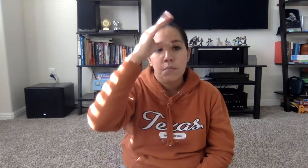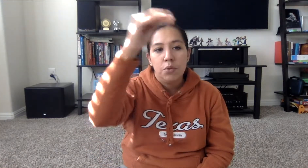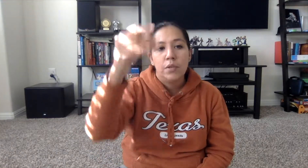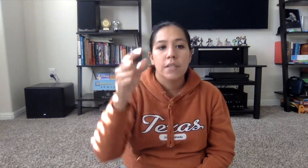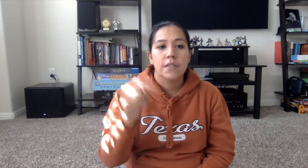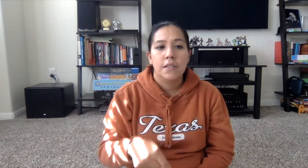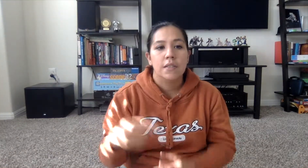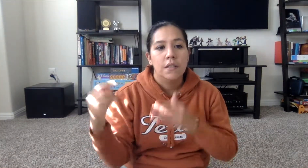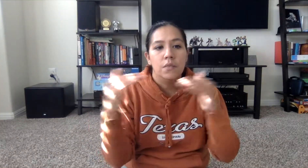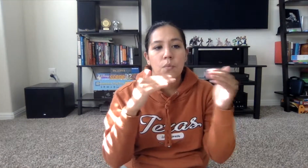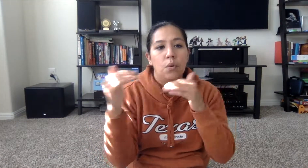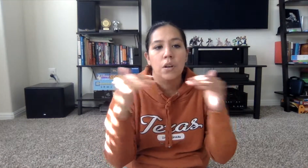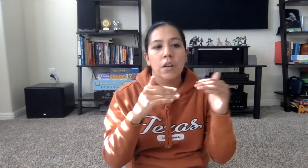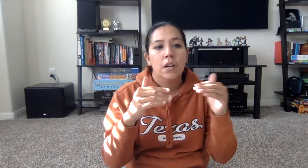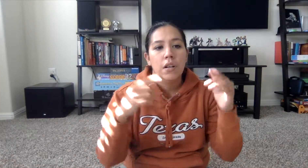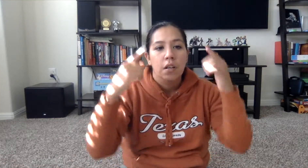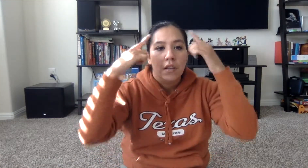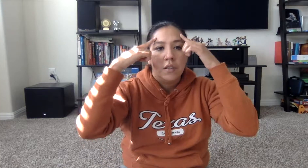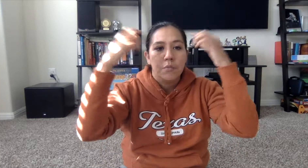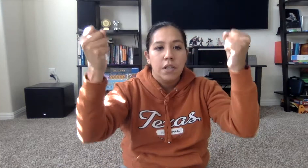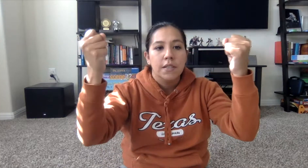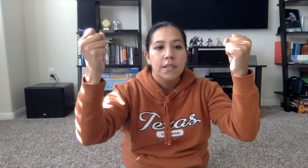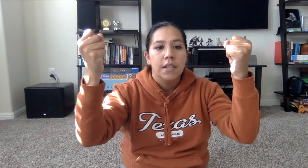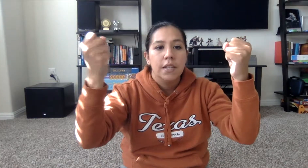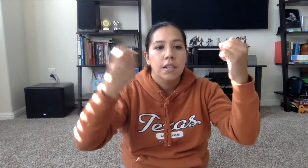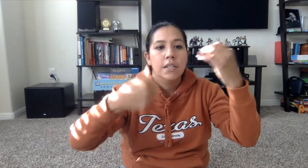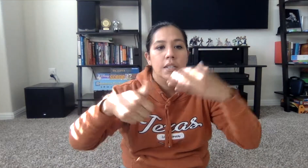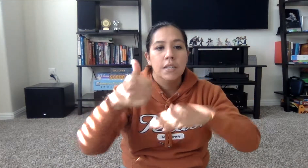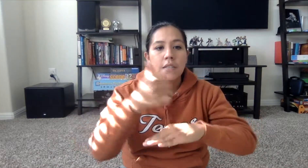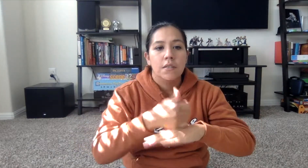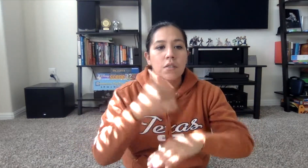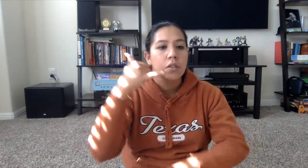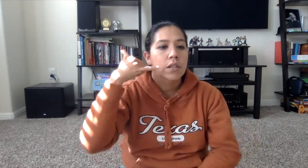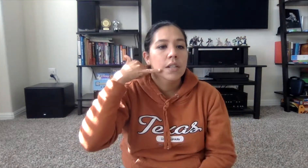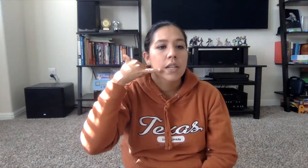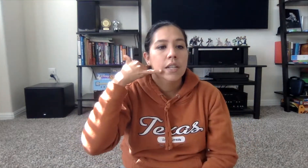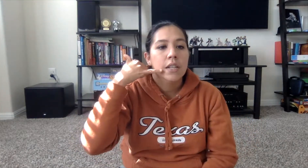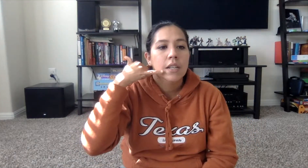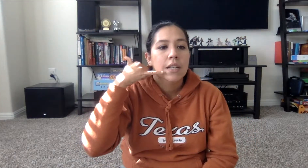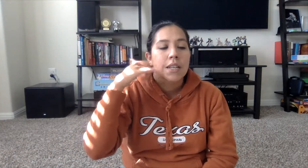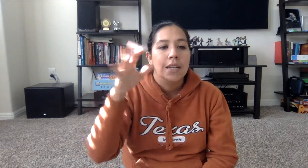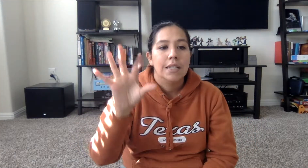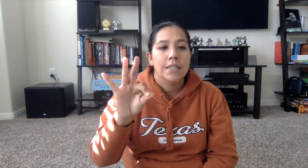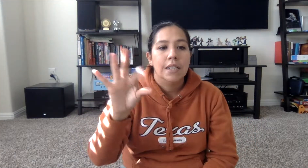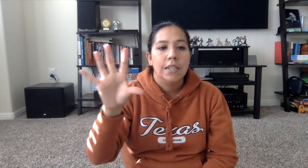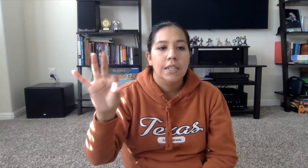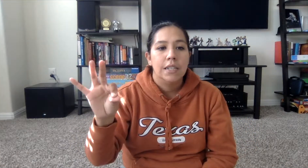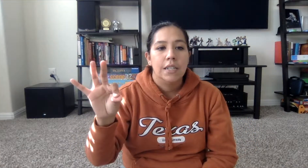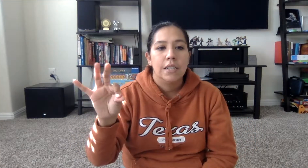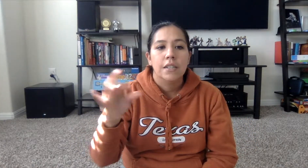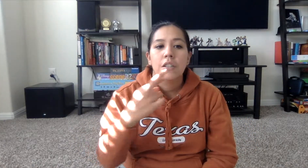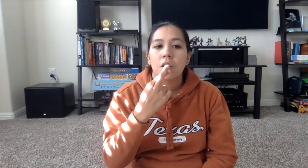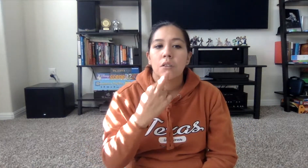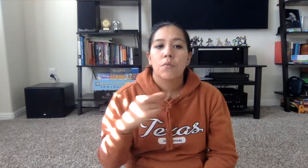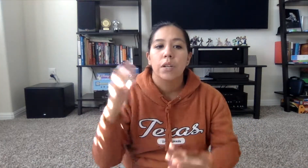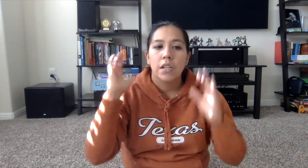boys this is war the president is on the line as 99 red